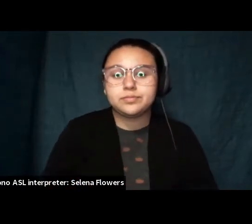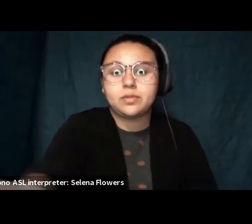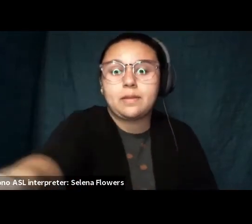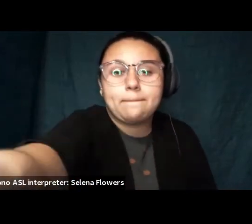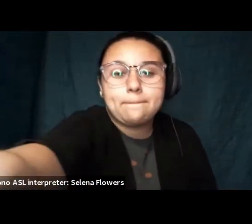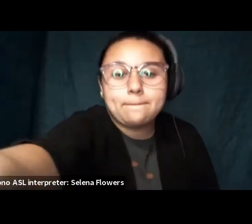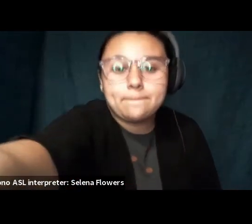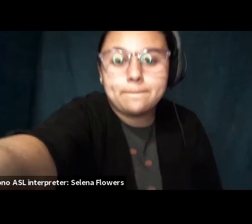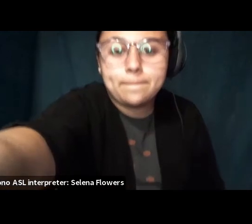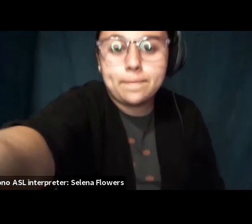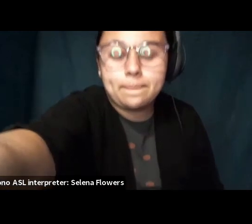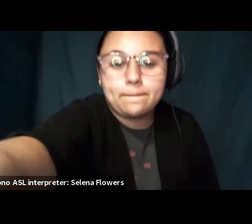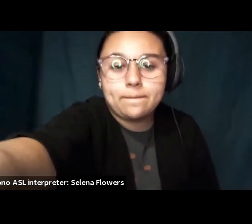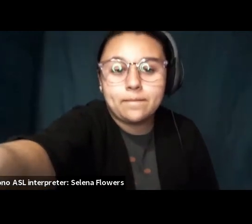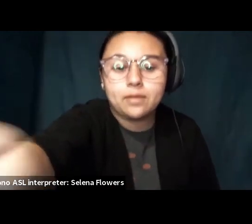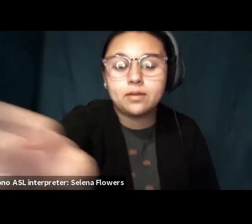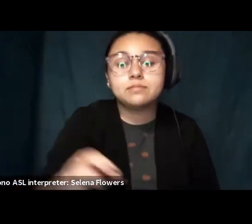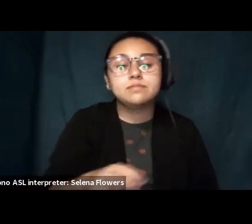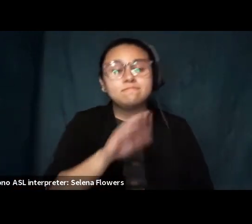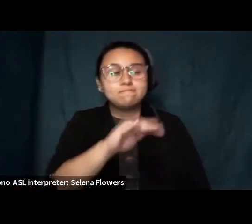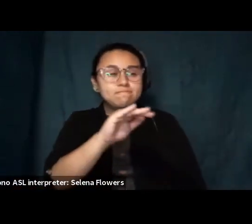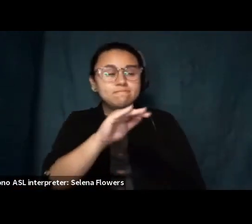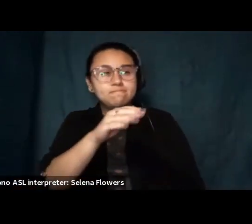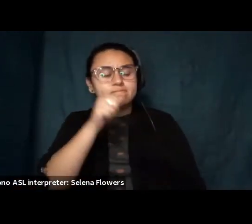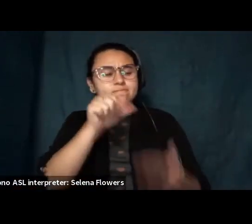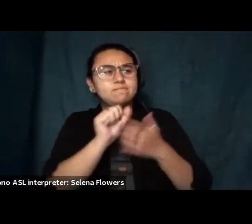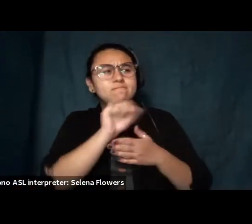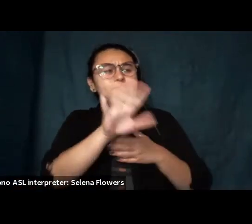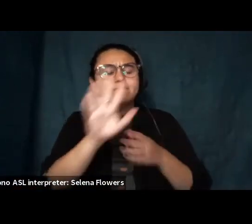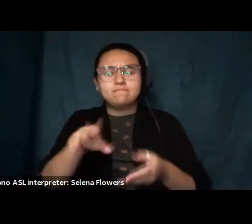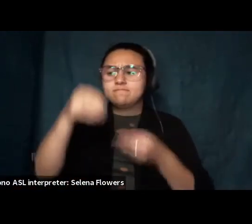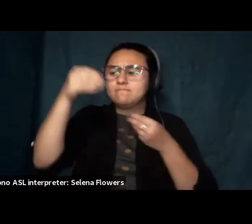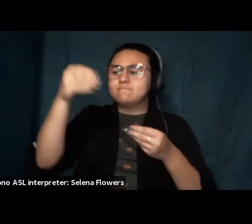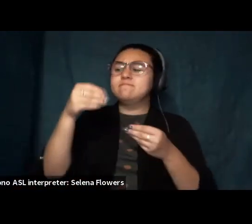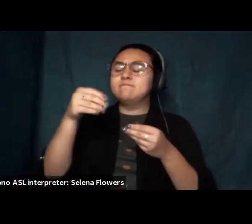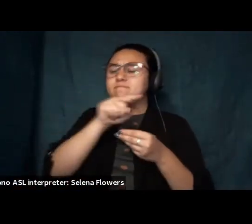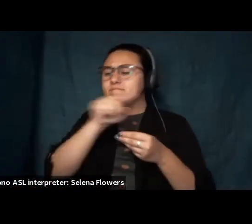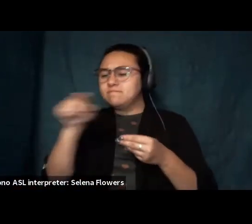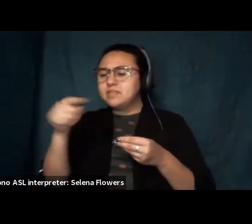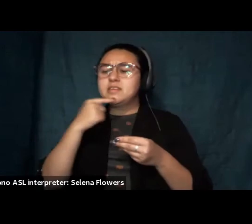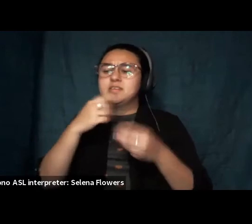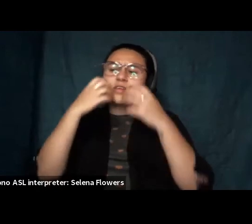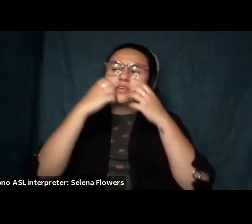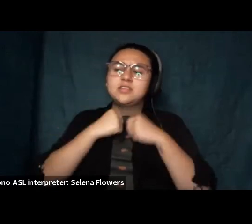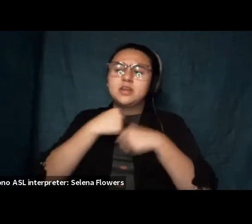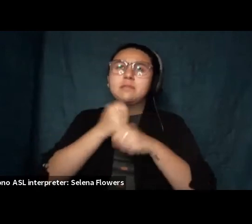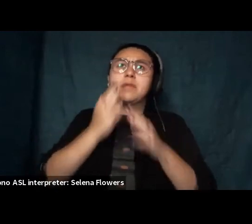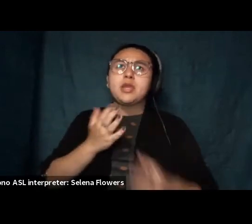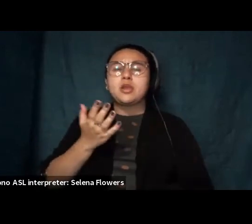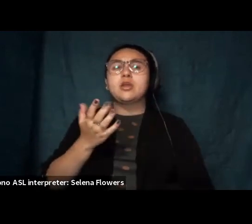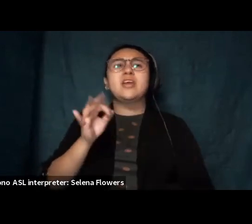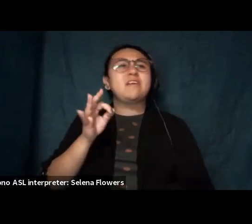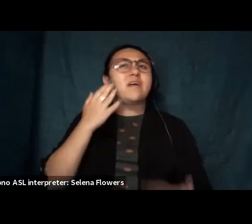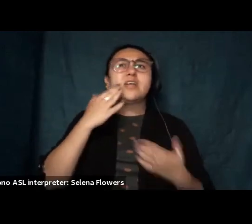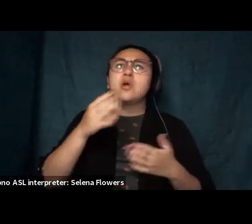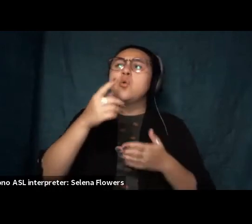dear maker listen if i can't know what you first whittled me out of i would like to see the knife